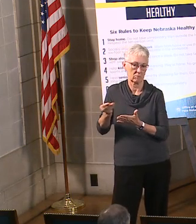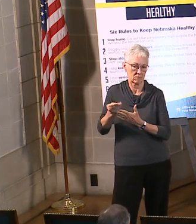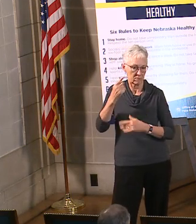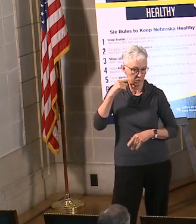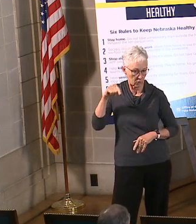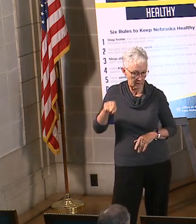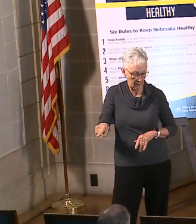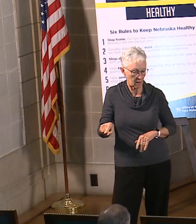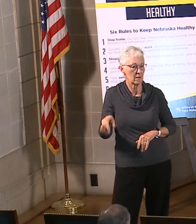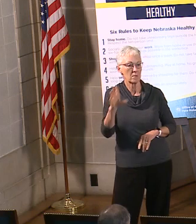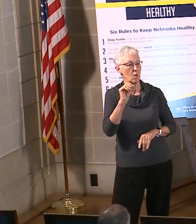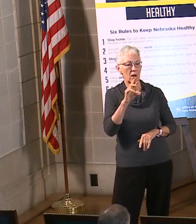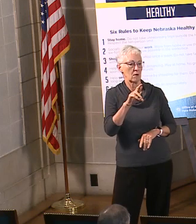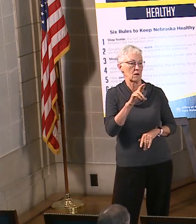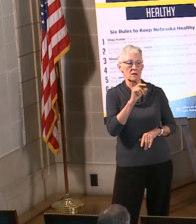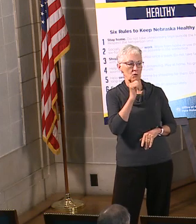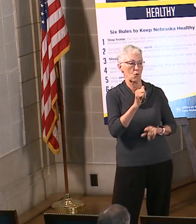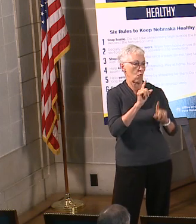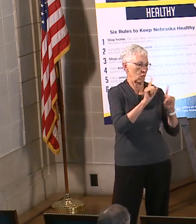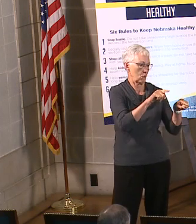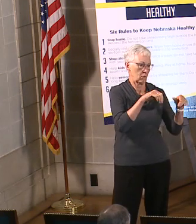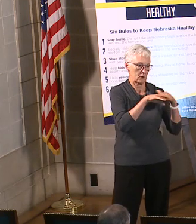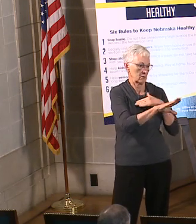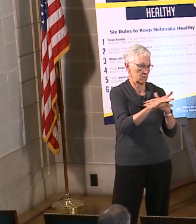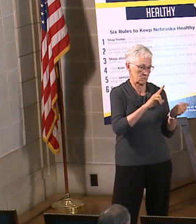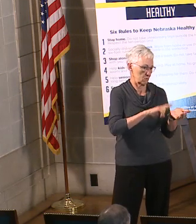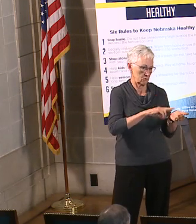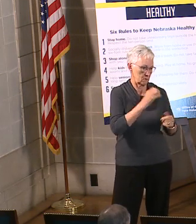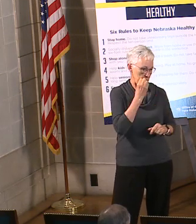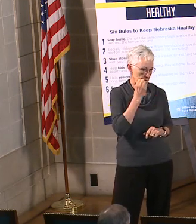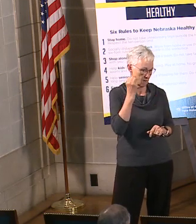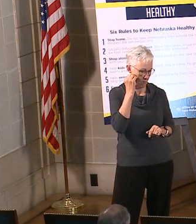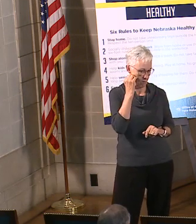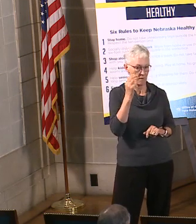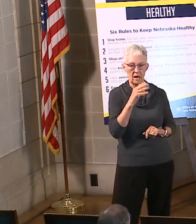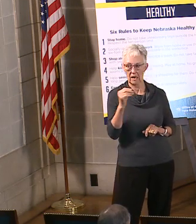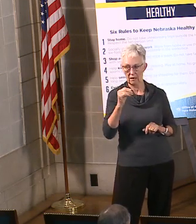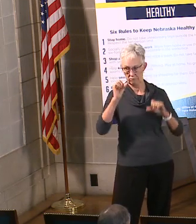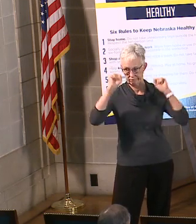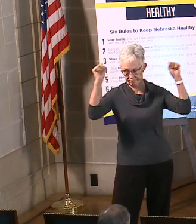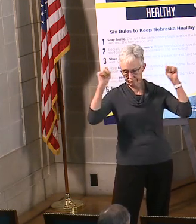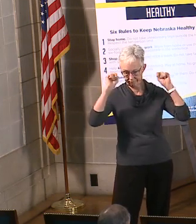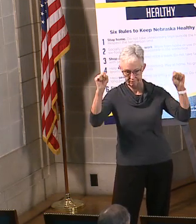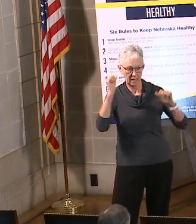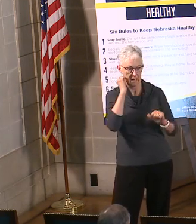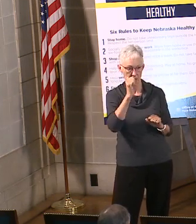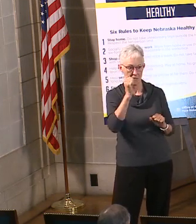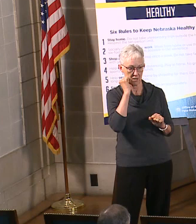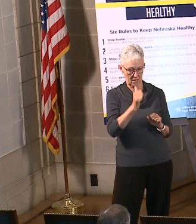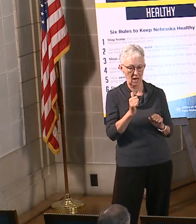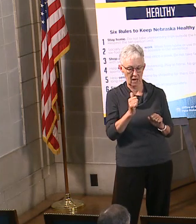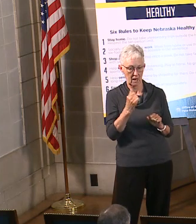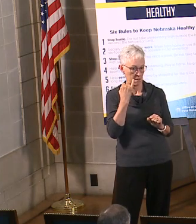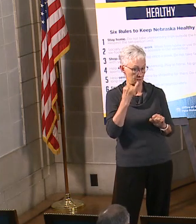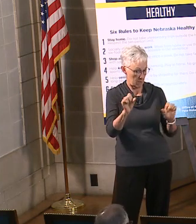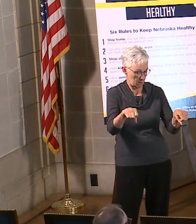please continue to remember those rules. Also, they're over here. So